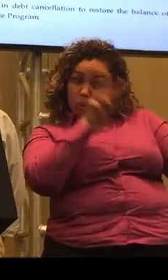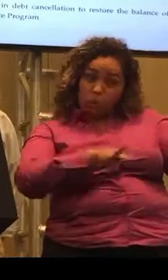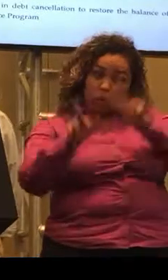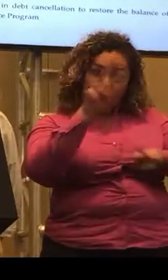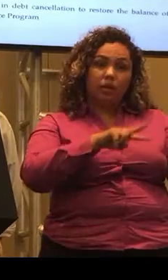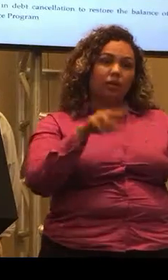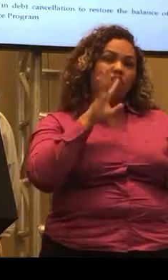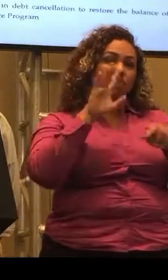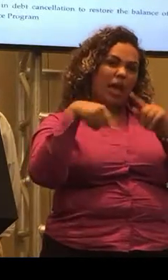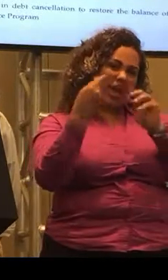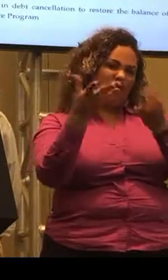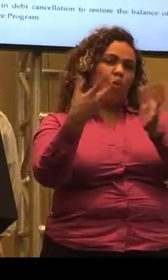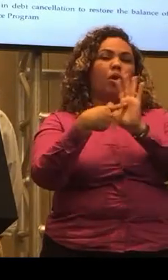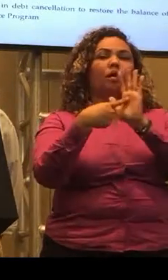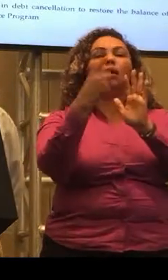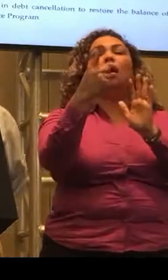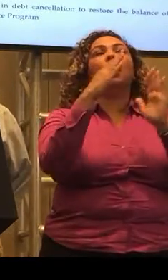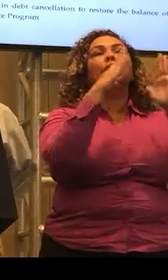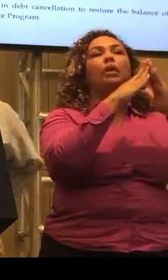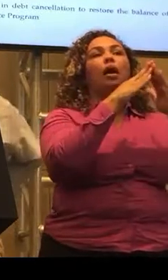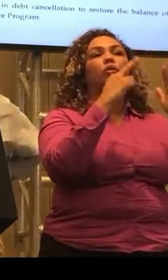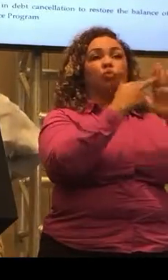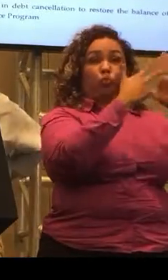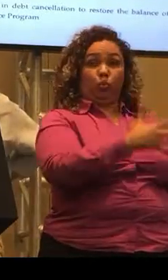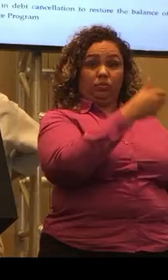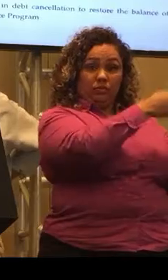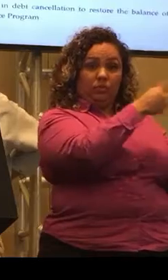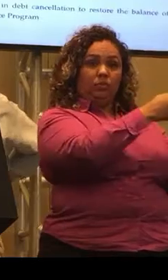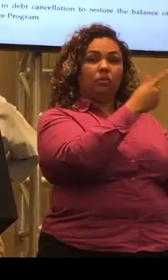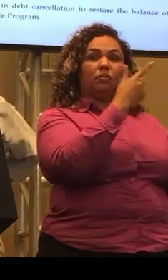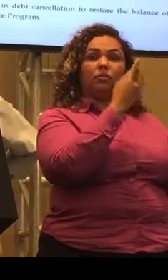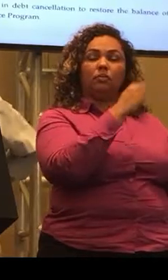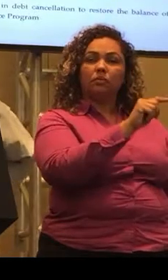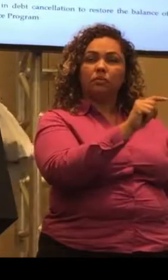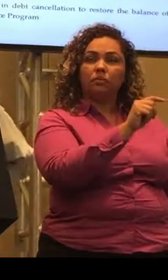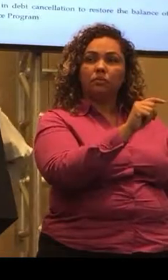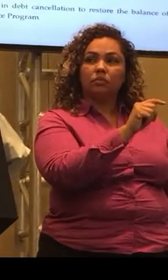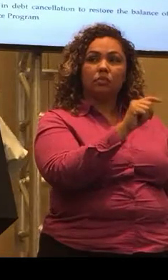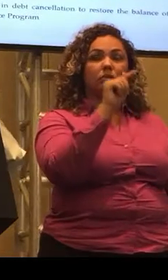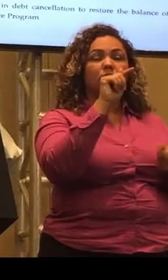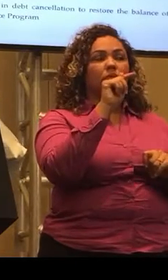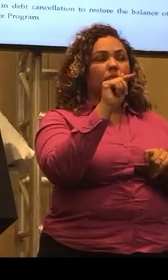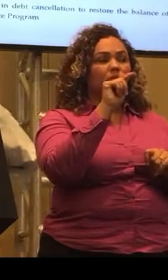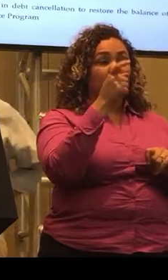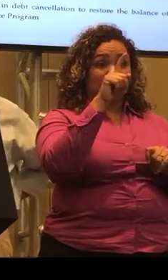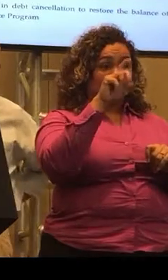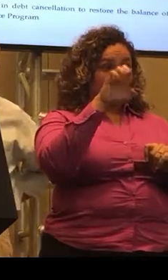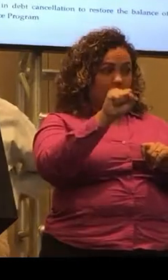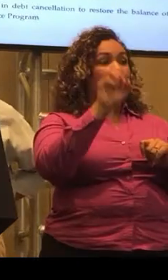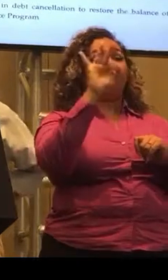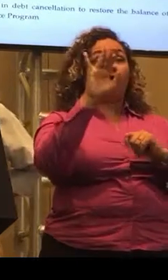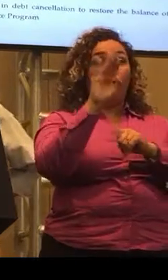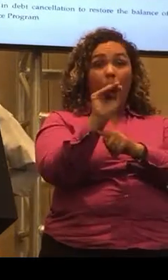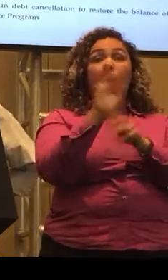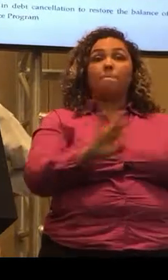and I will tell you an example. Right now the House is studying a tax reform. A tax reform is important for Puerto Rico